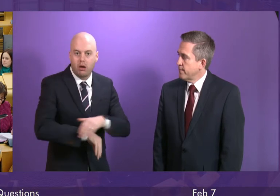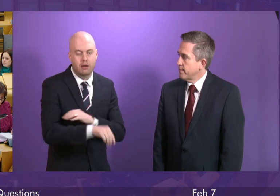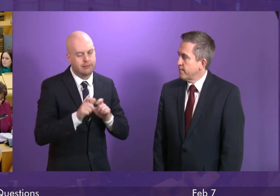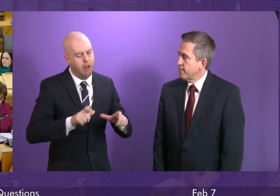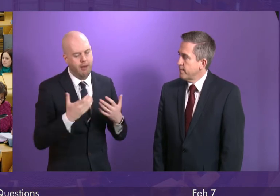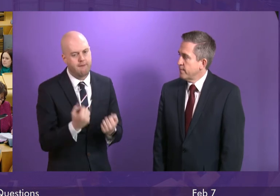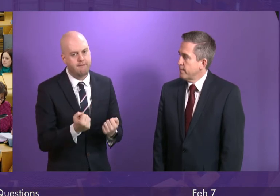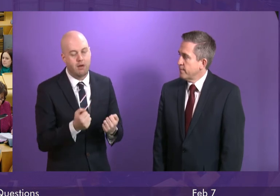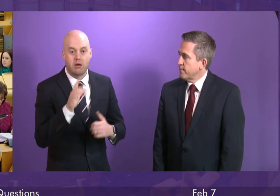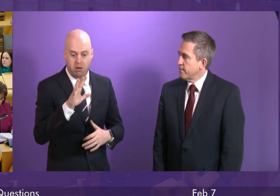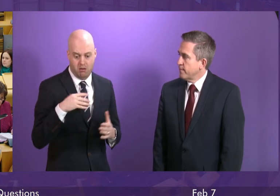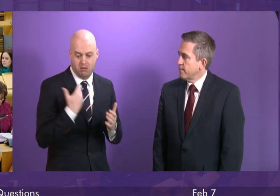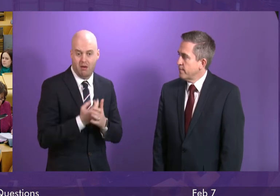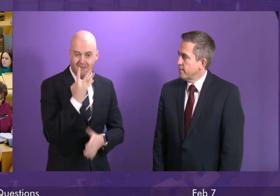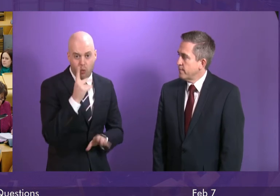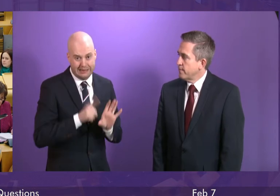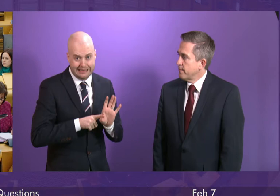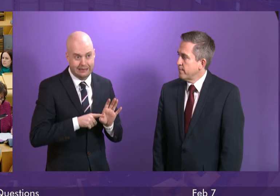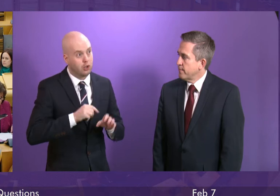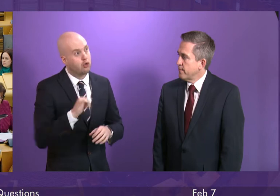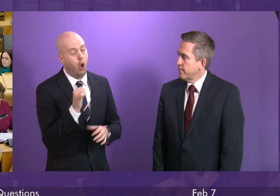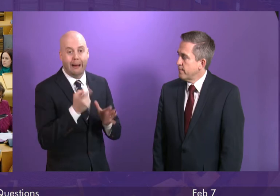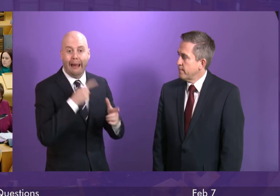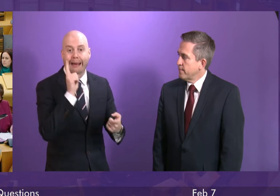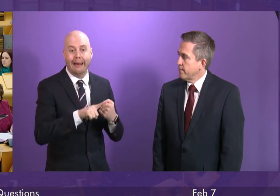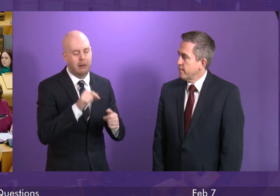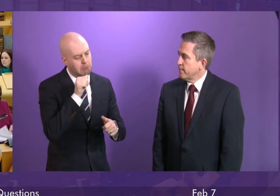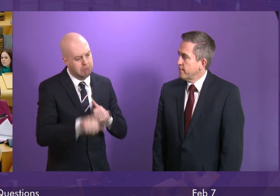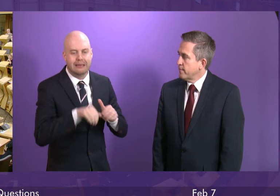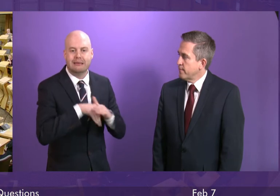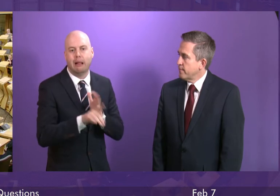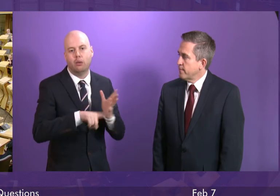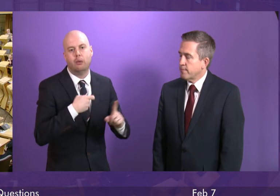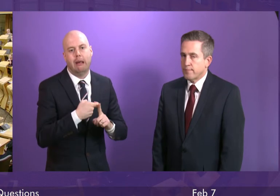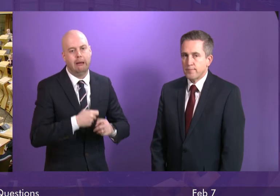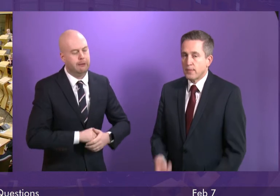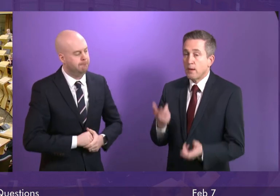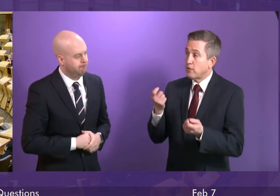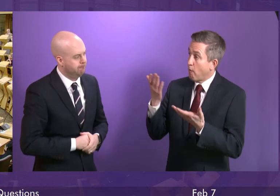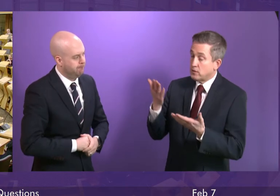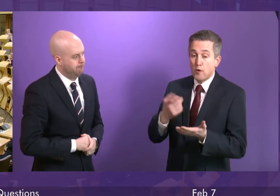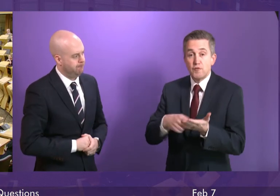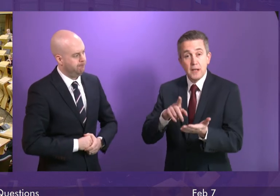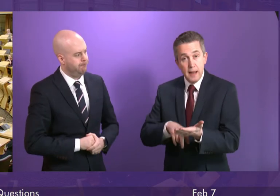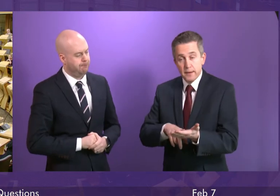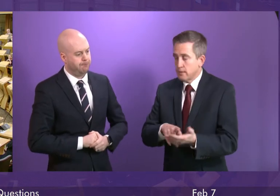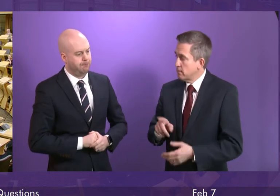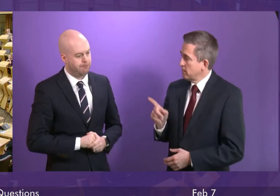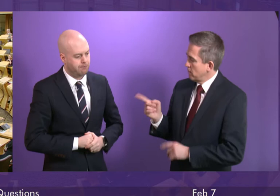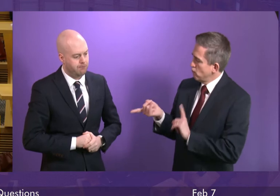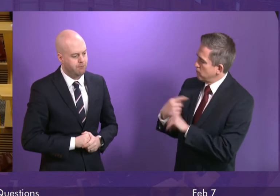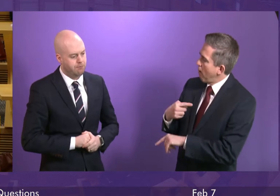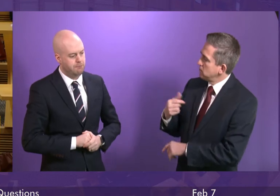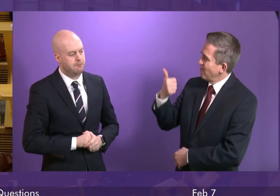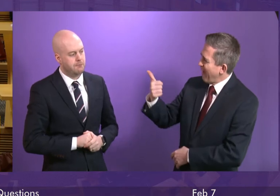A&E units in Scotland have delivered the best performance in the United Kingdom. Richard Leonard. Well, that was a response